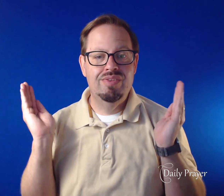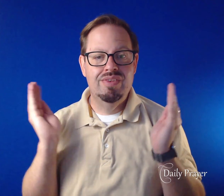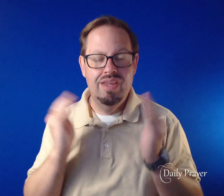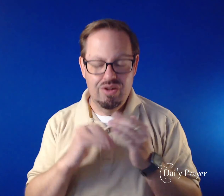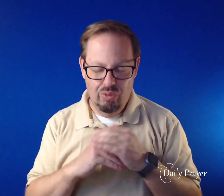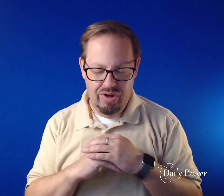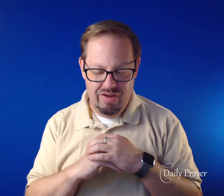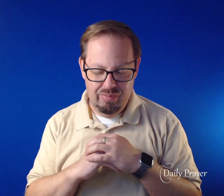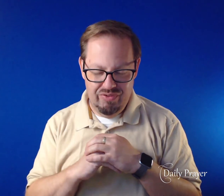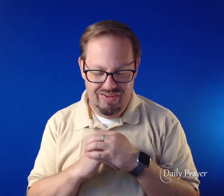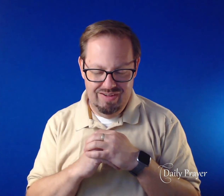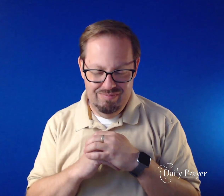Lord, have mercy.